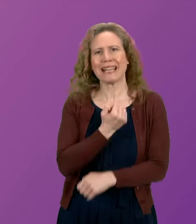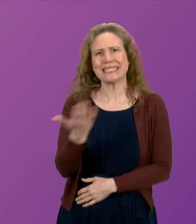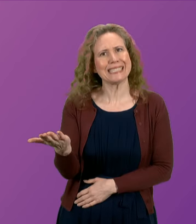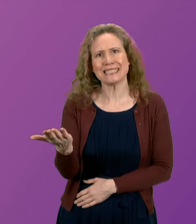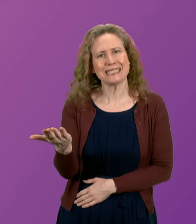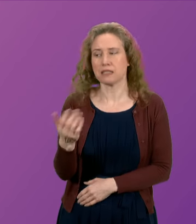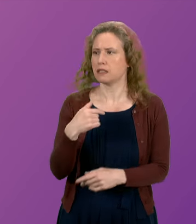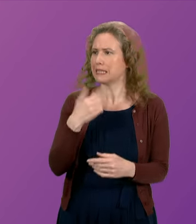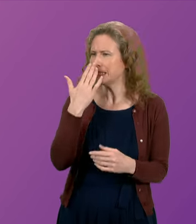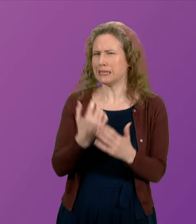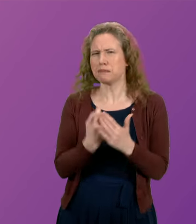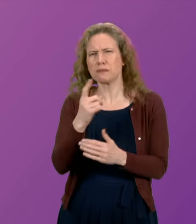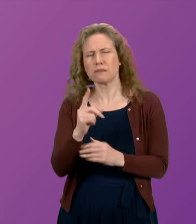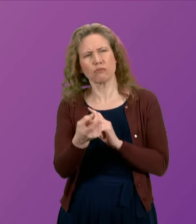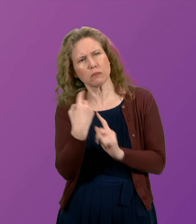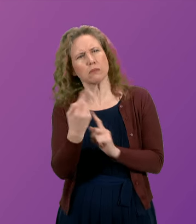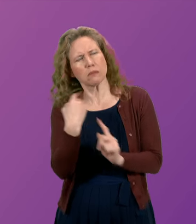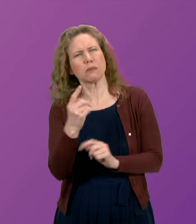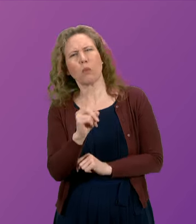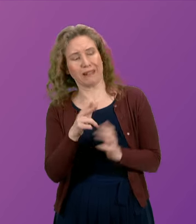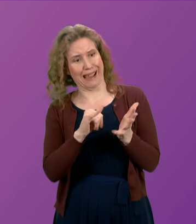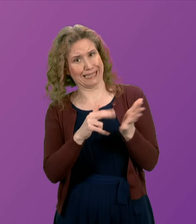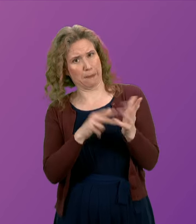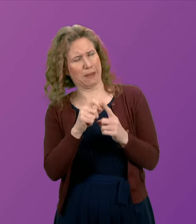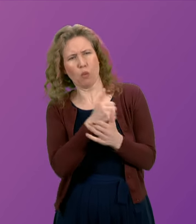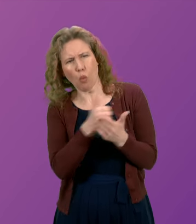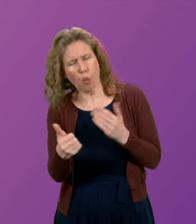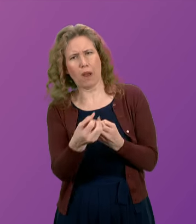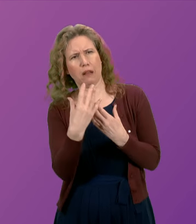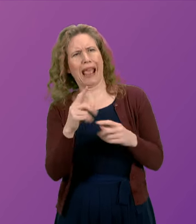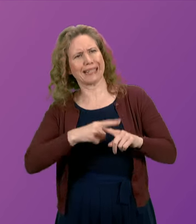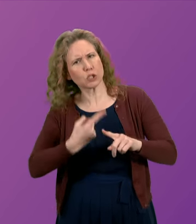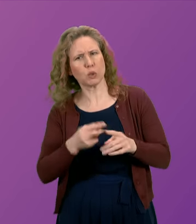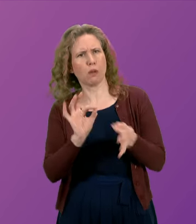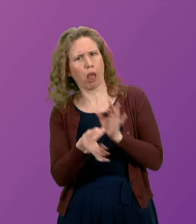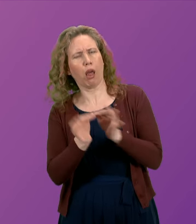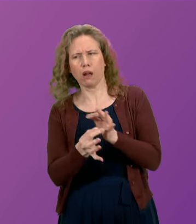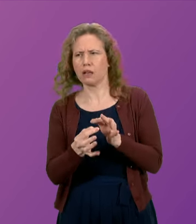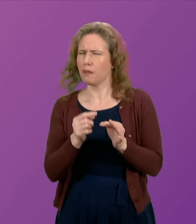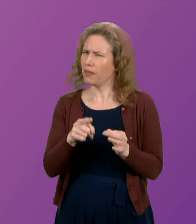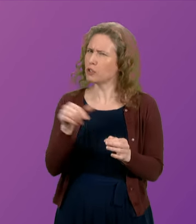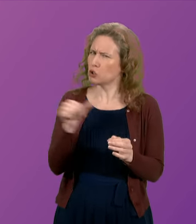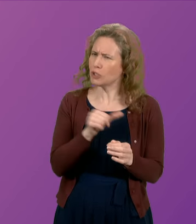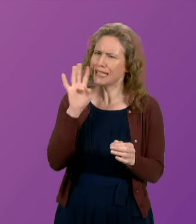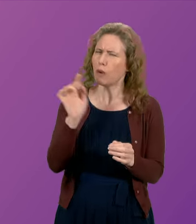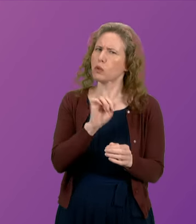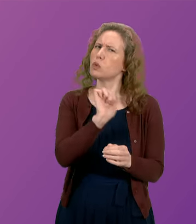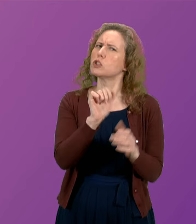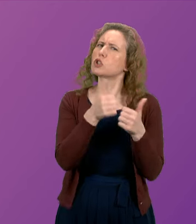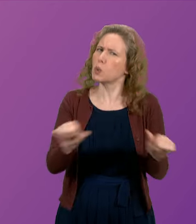All they seem to get from John Swanee and the SNP are excuses. Don't they deserve to hear the solutions?